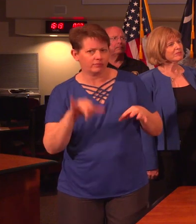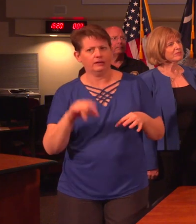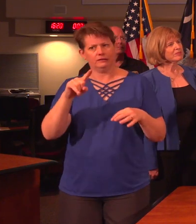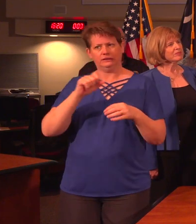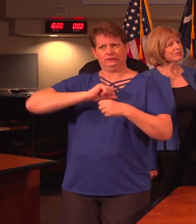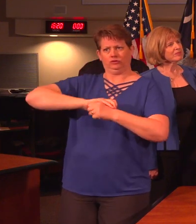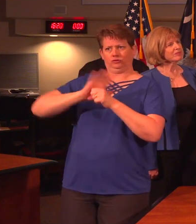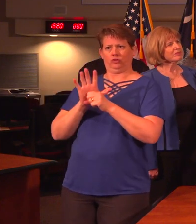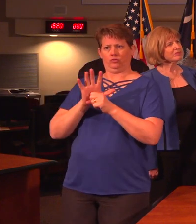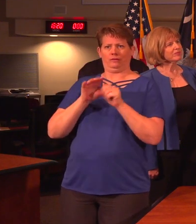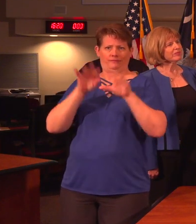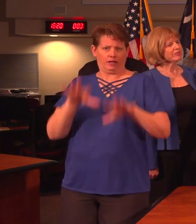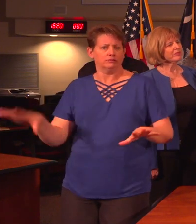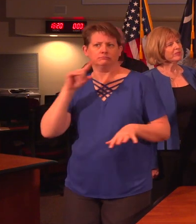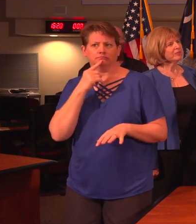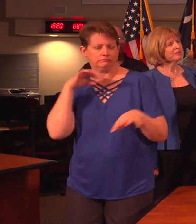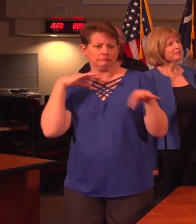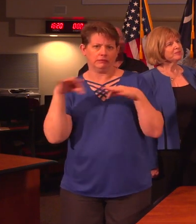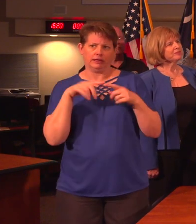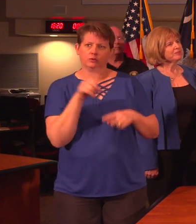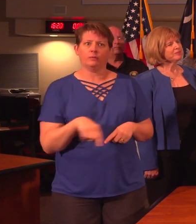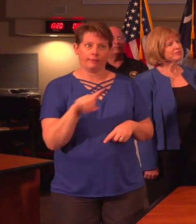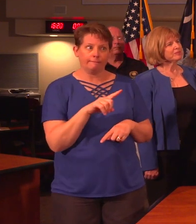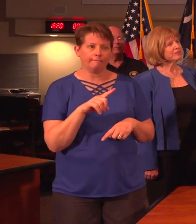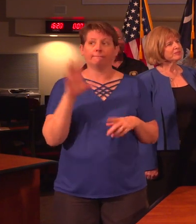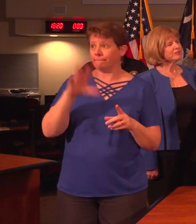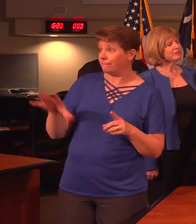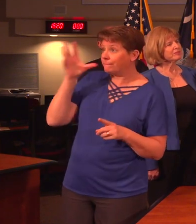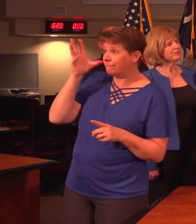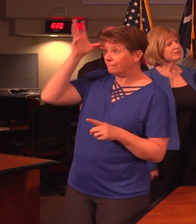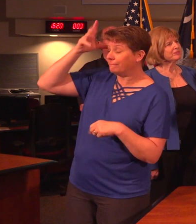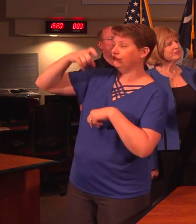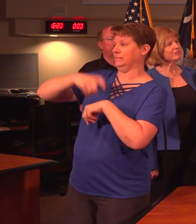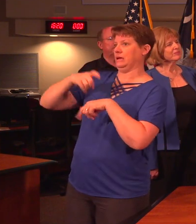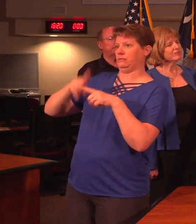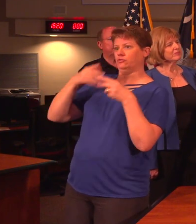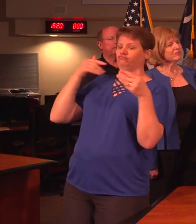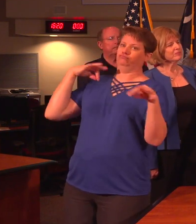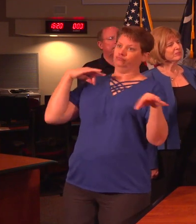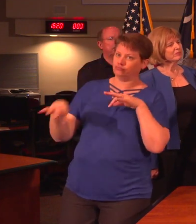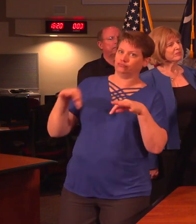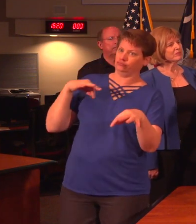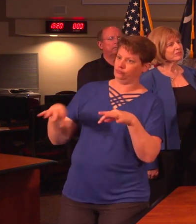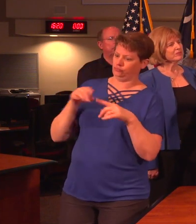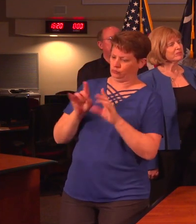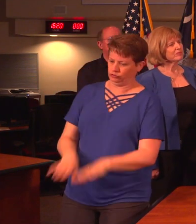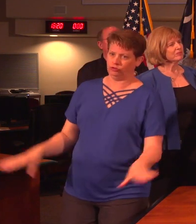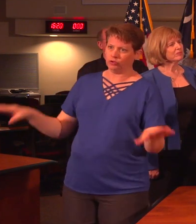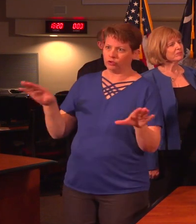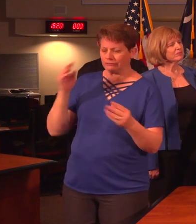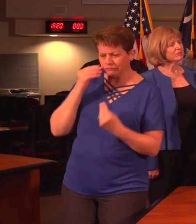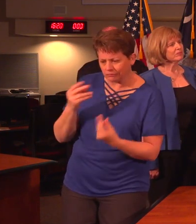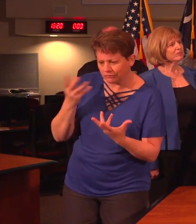situation is. It is time for parents to impress upon their children how important things